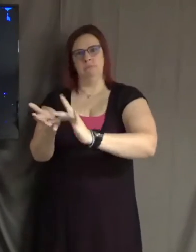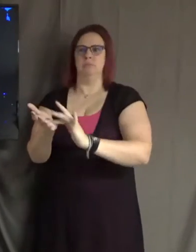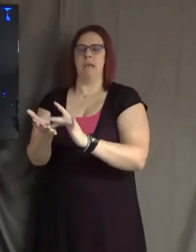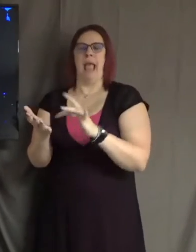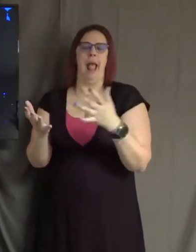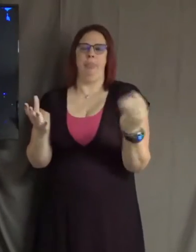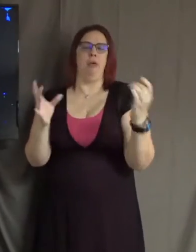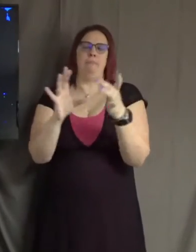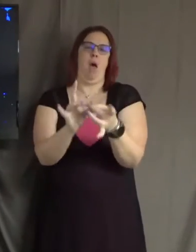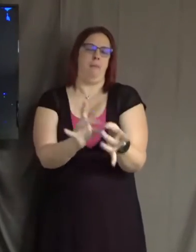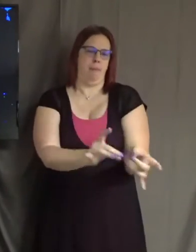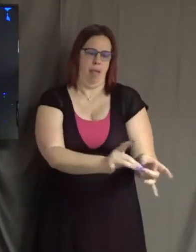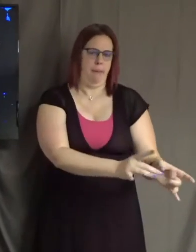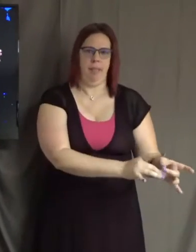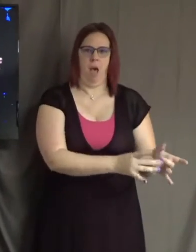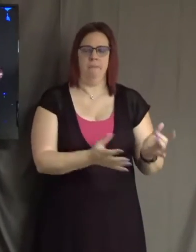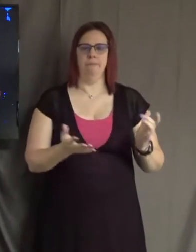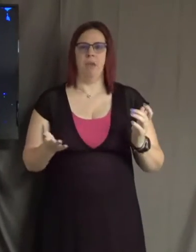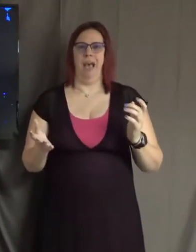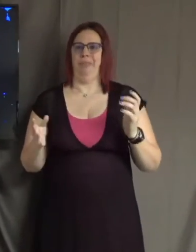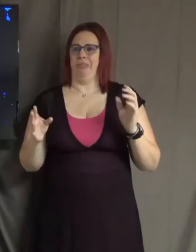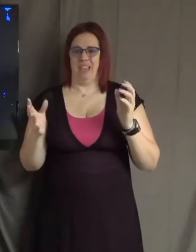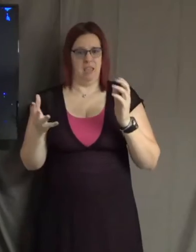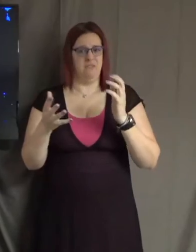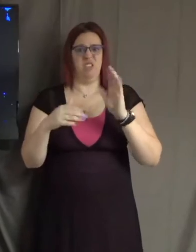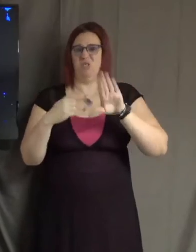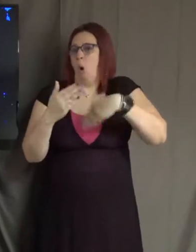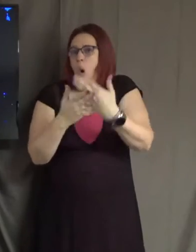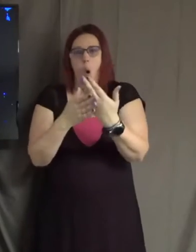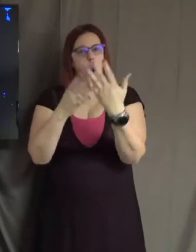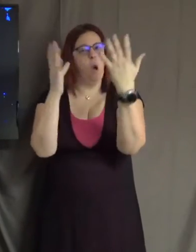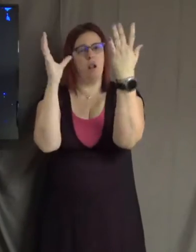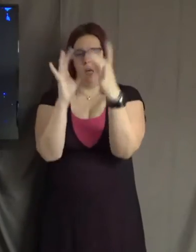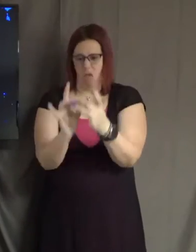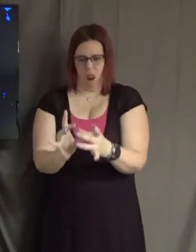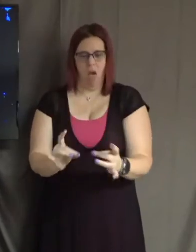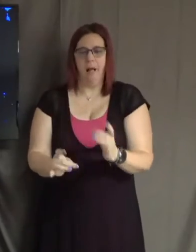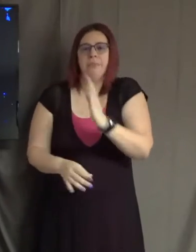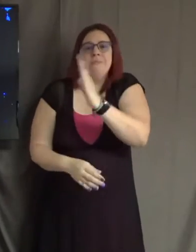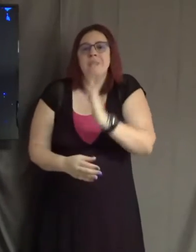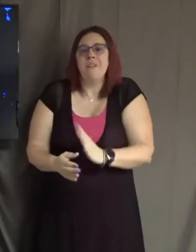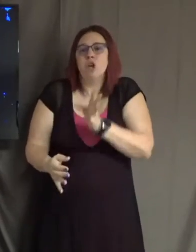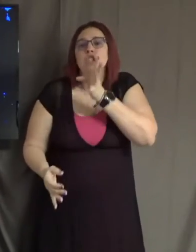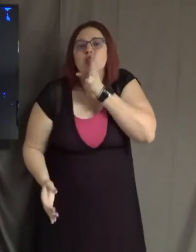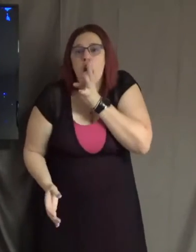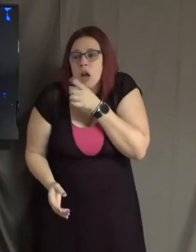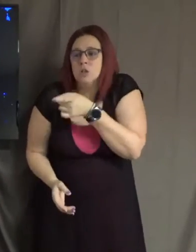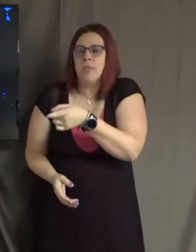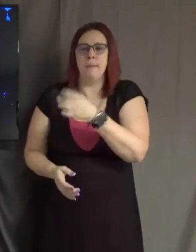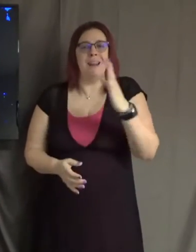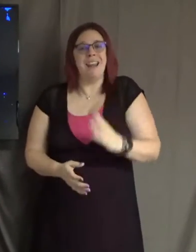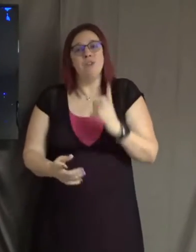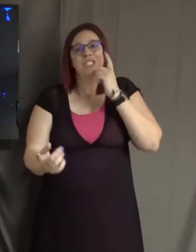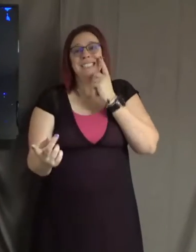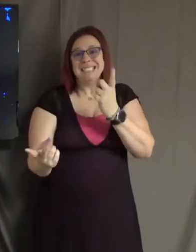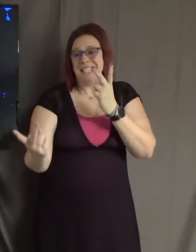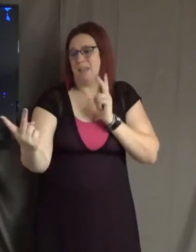And they give this whole thing, though they've never talked to the person, they've never seen the person, they've never examined the person,